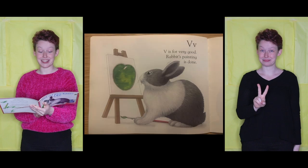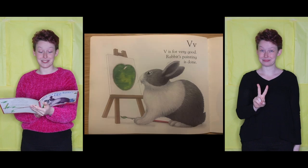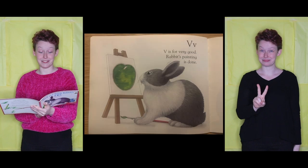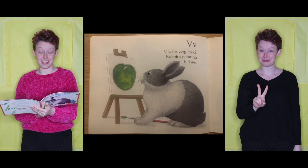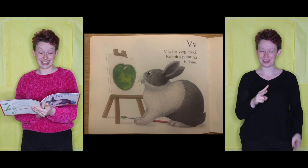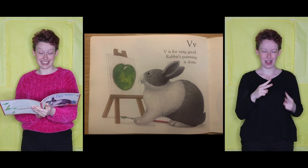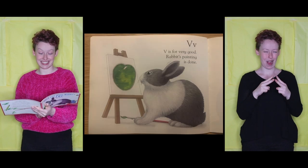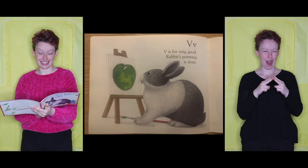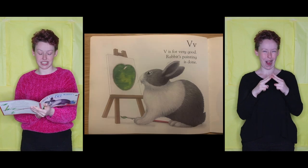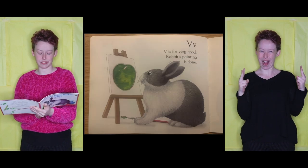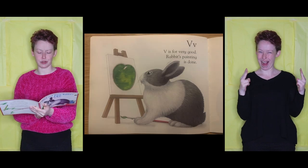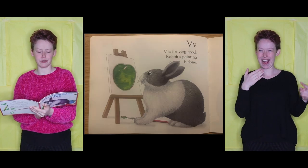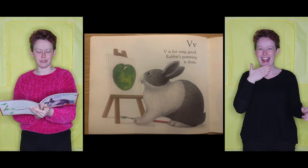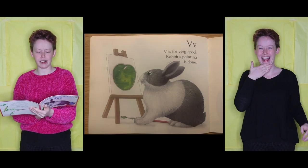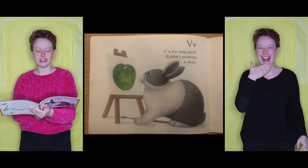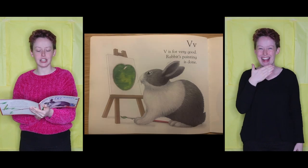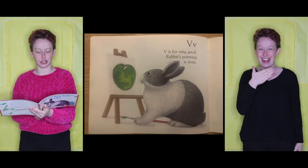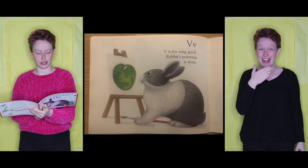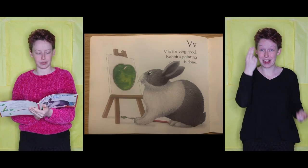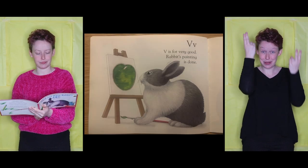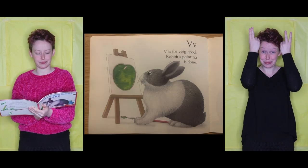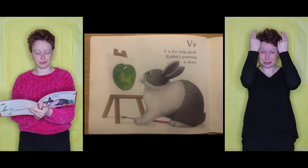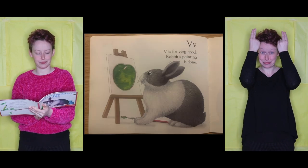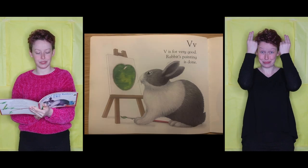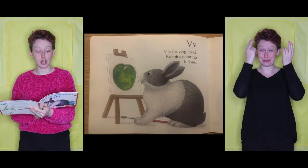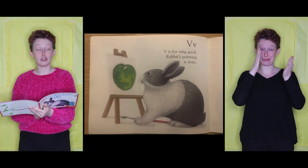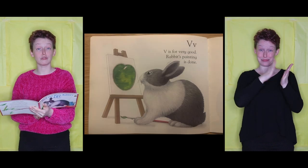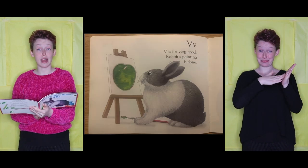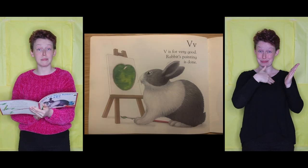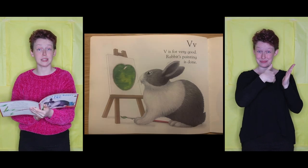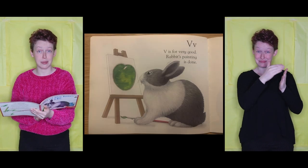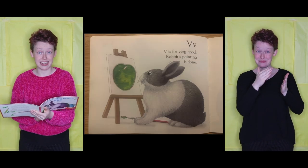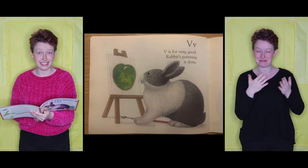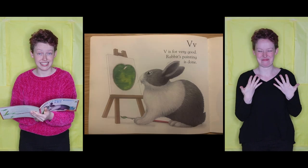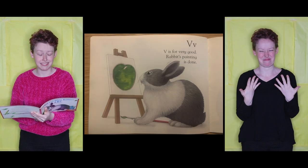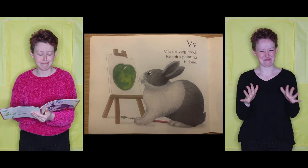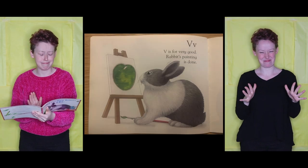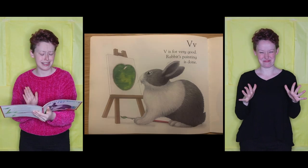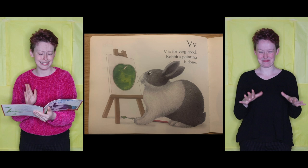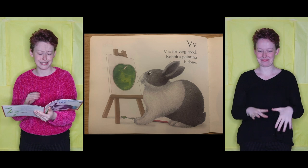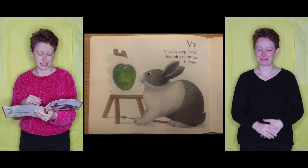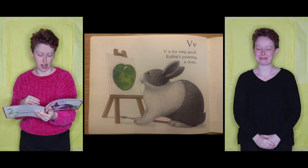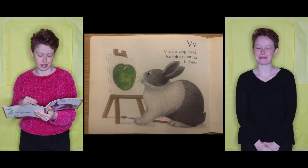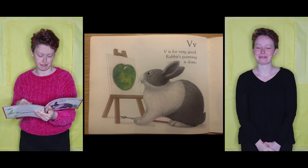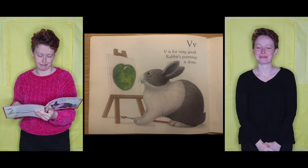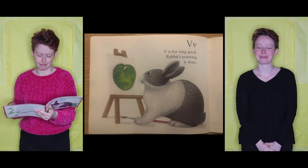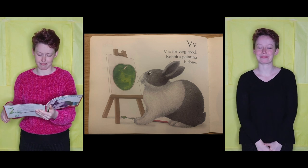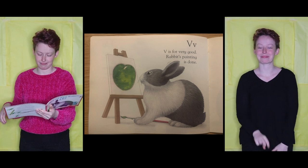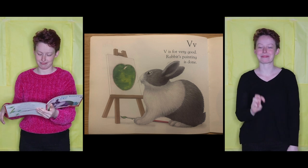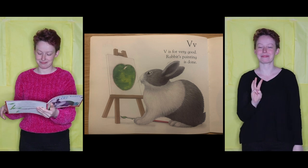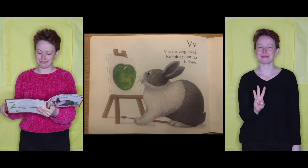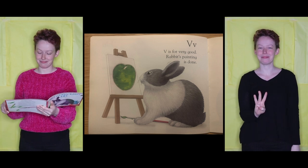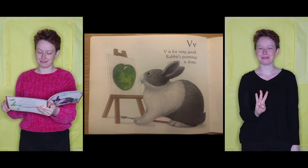V is for Very Good, Rabbit's Painting is Done.